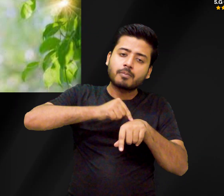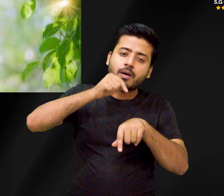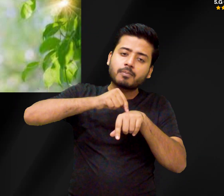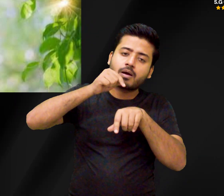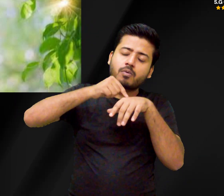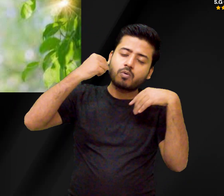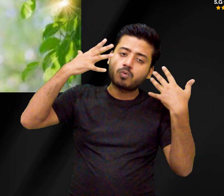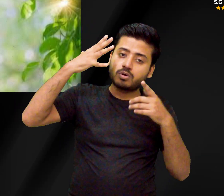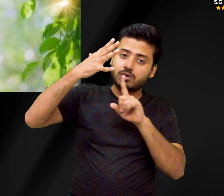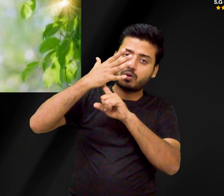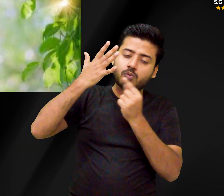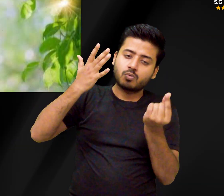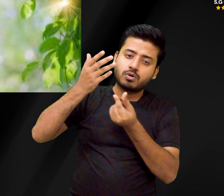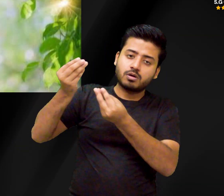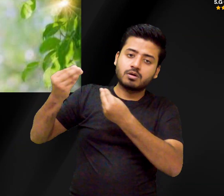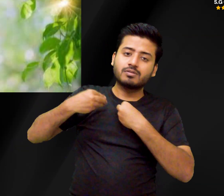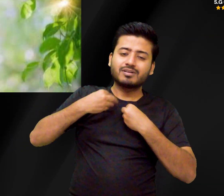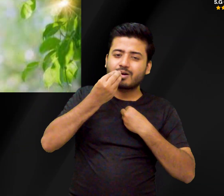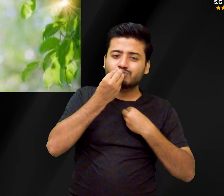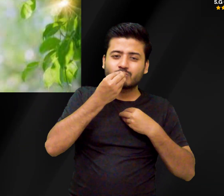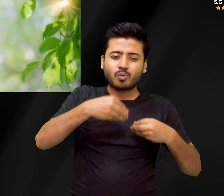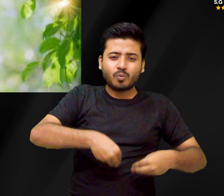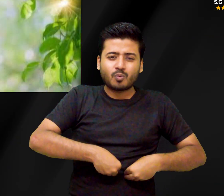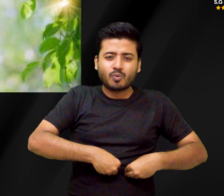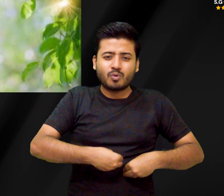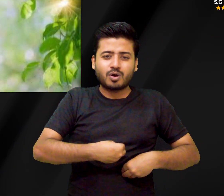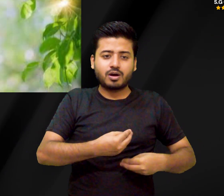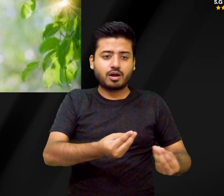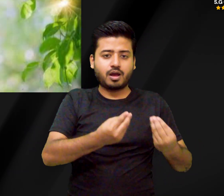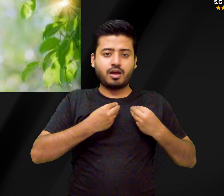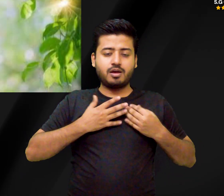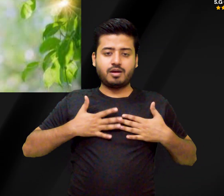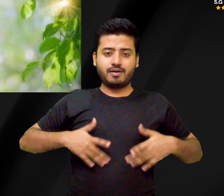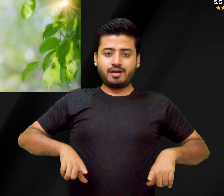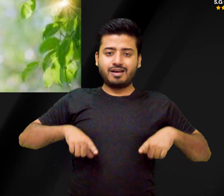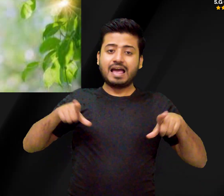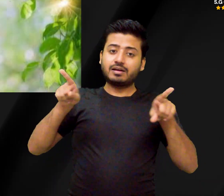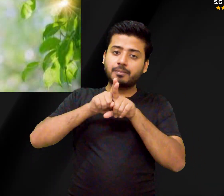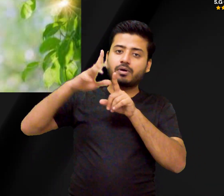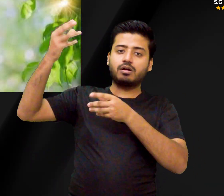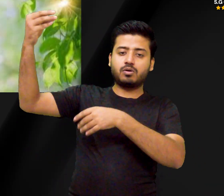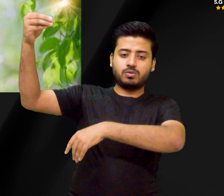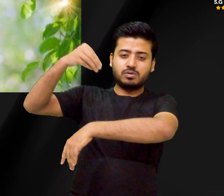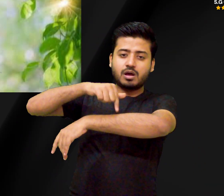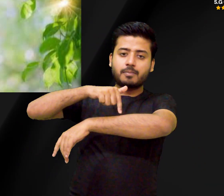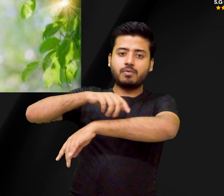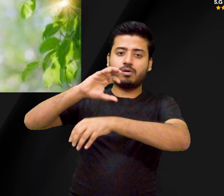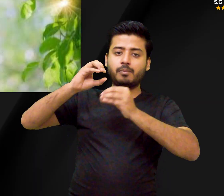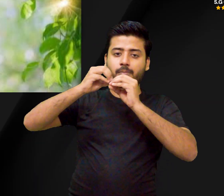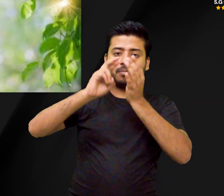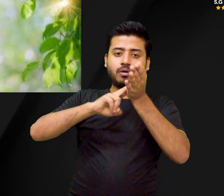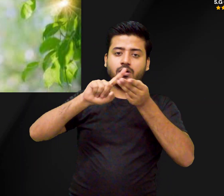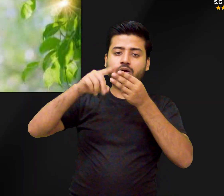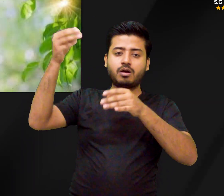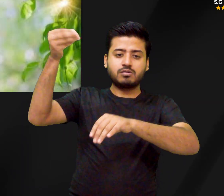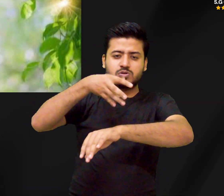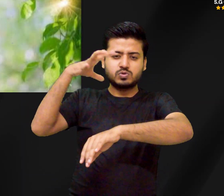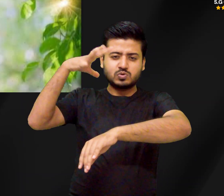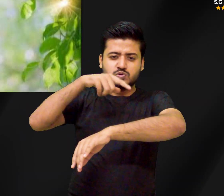loss, osteopenia or osteoporosis, often have subtle symptoms like fatigue, general bone and joint pain, and